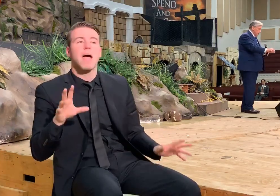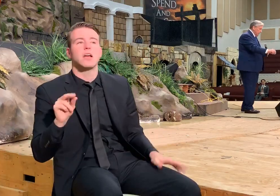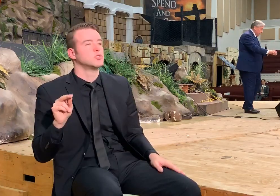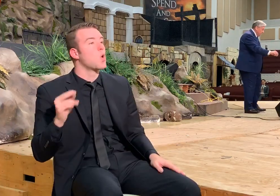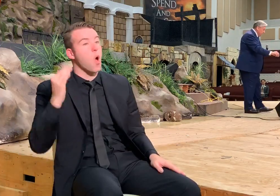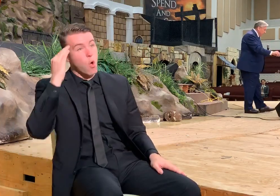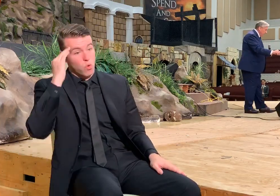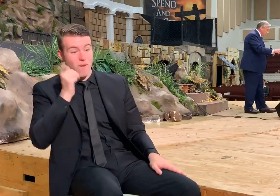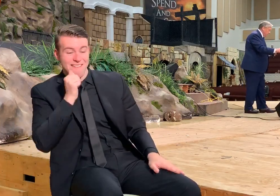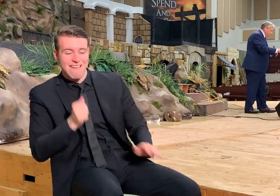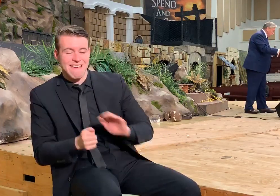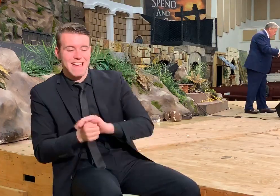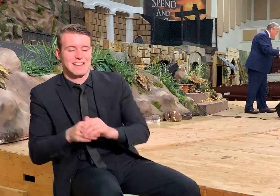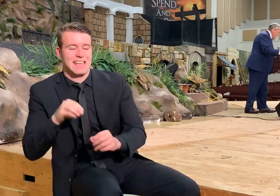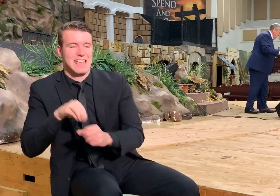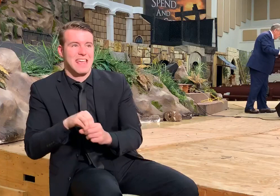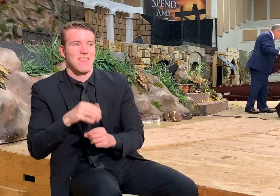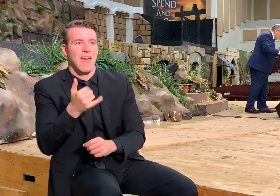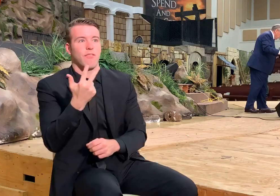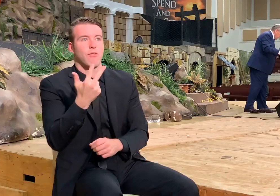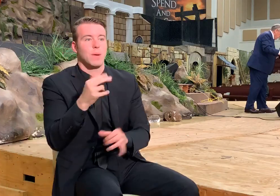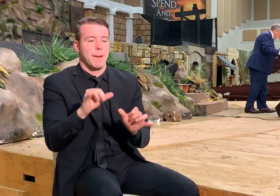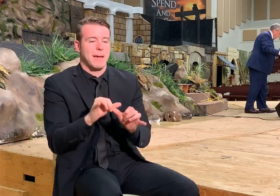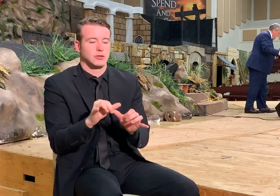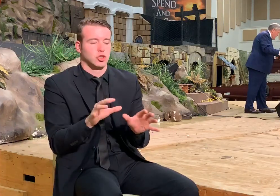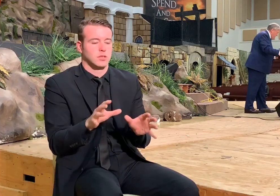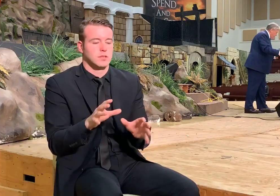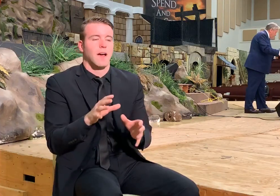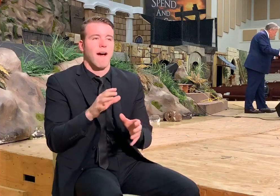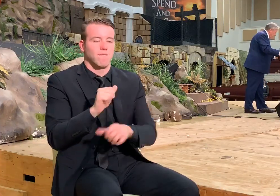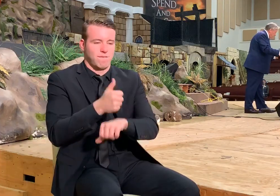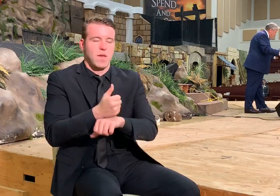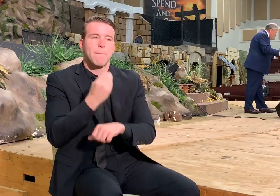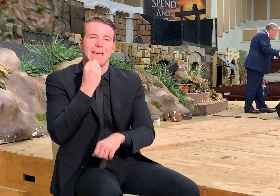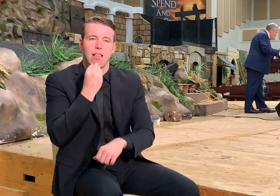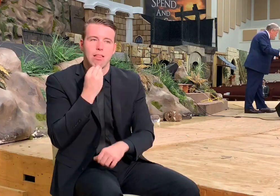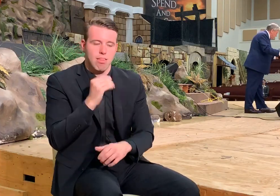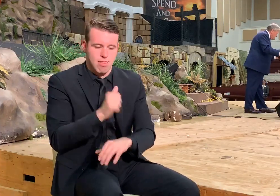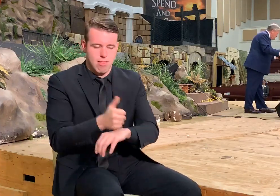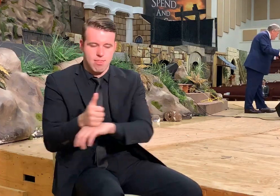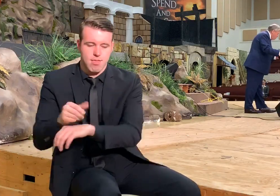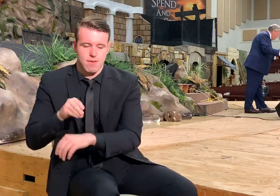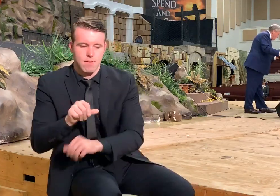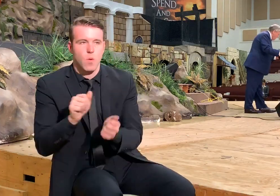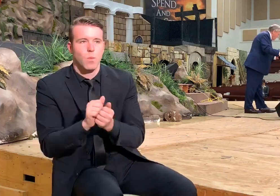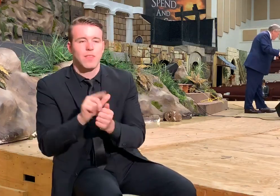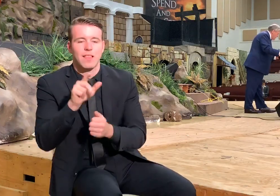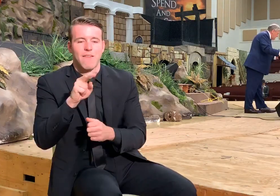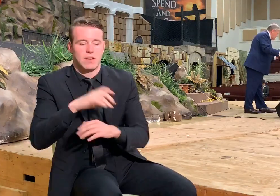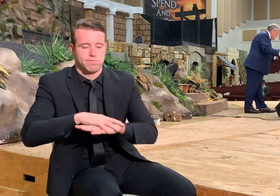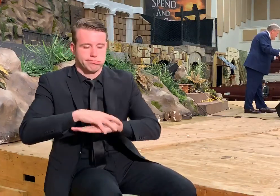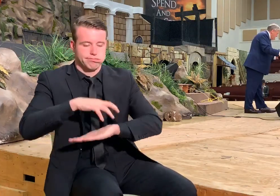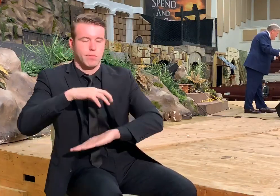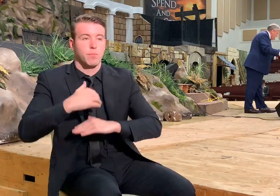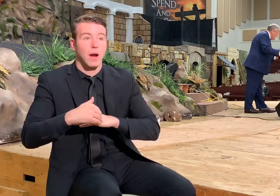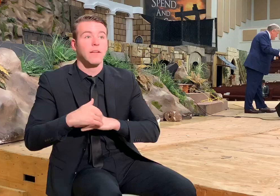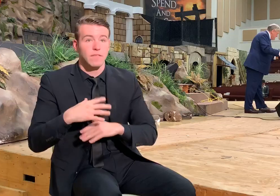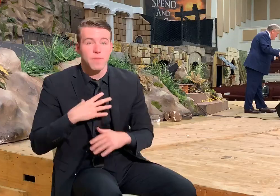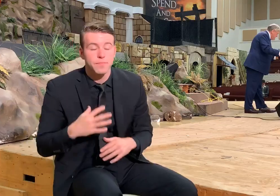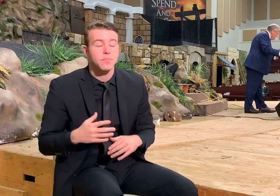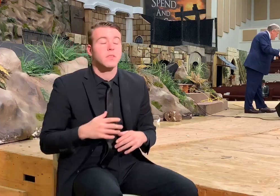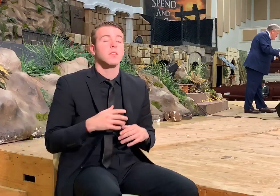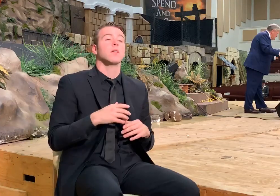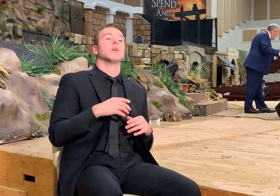knows what was hidden in the three measures of meal. And then if you look at number 41, the son of man,